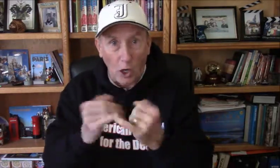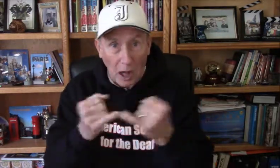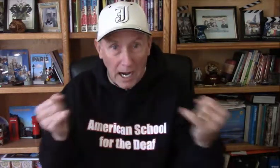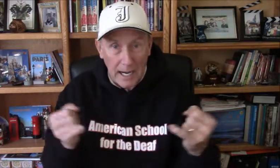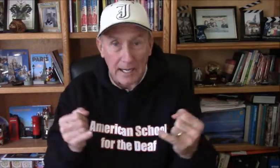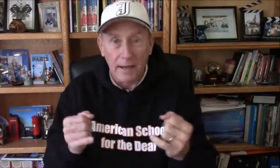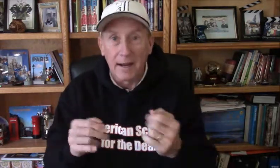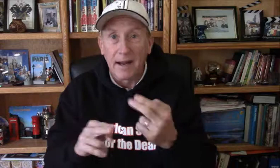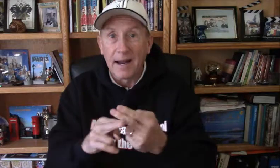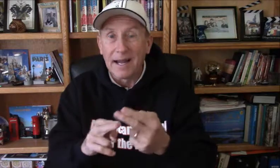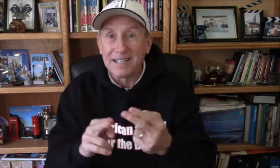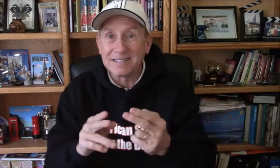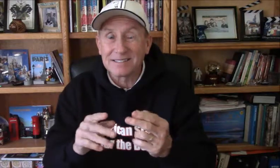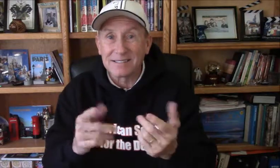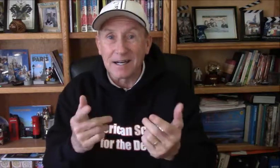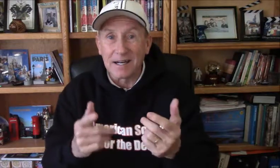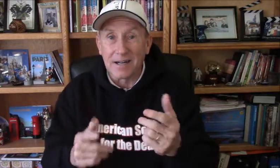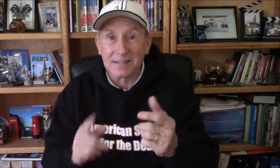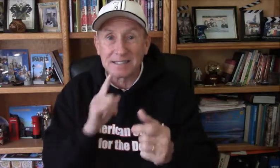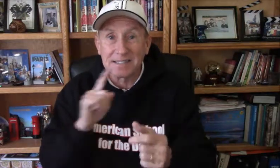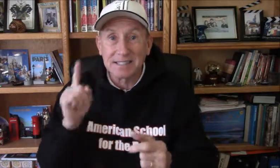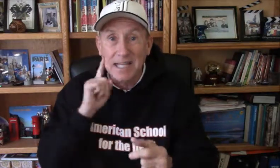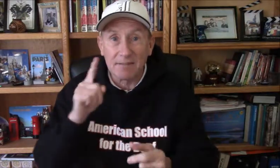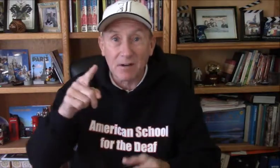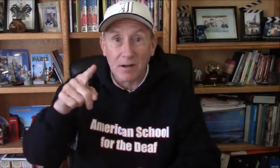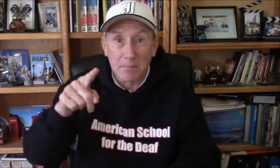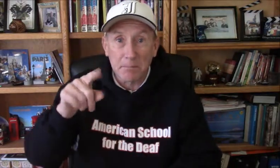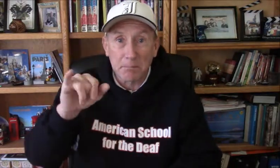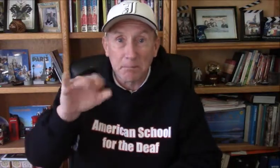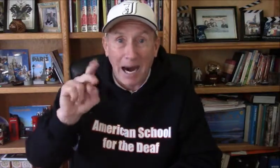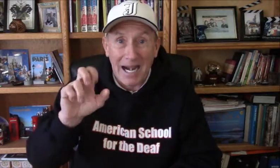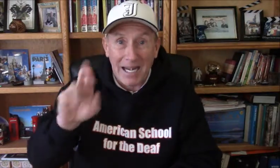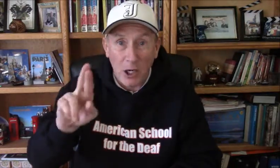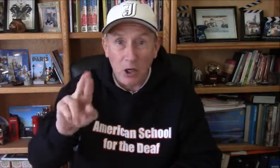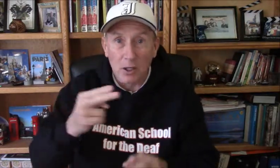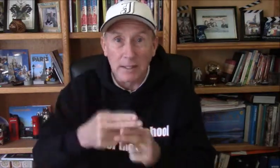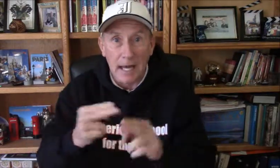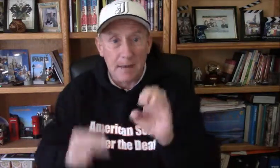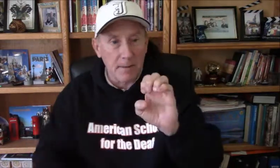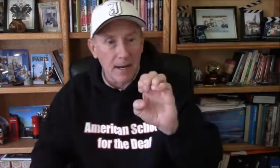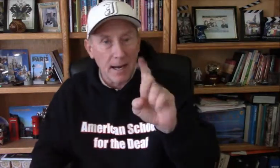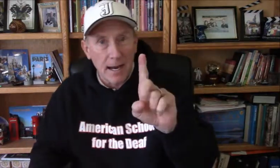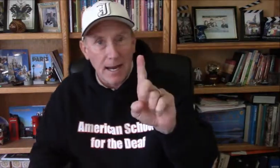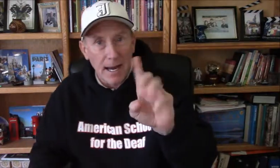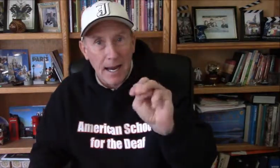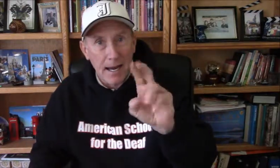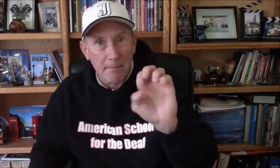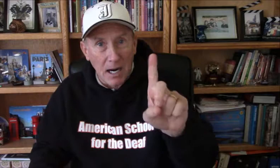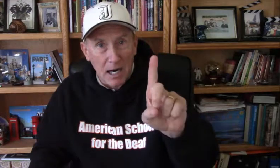online. It's a deaf pioneer named Mon